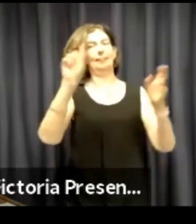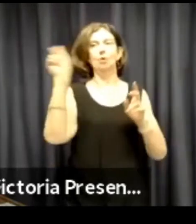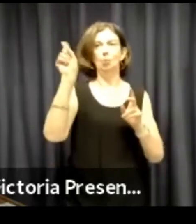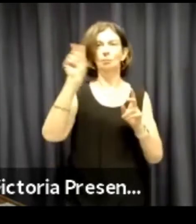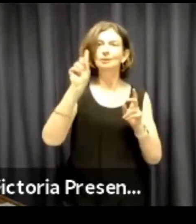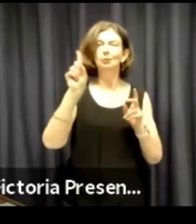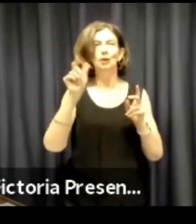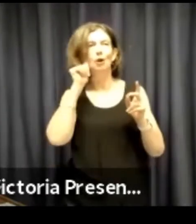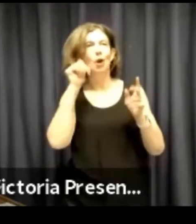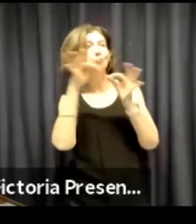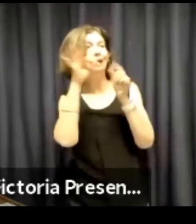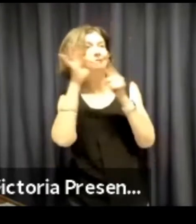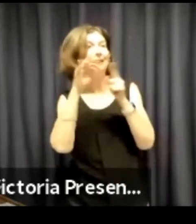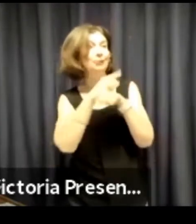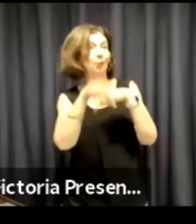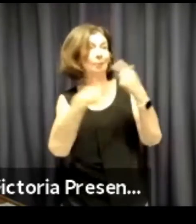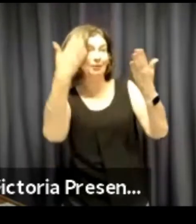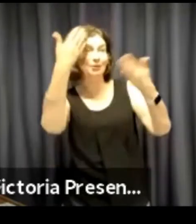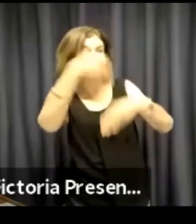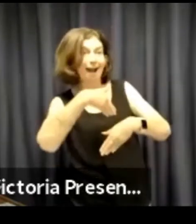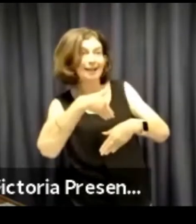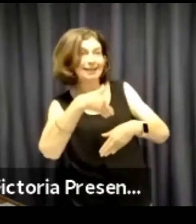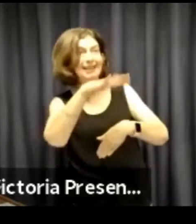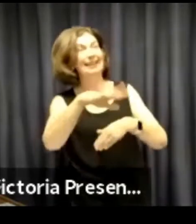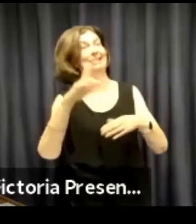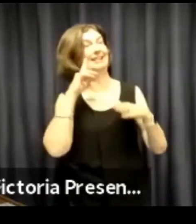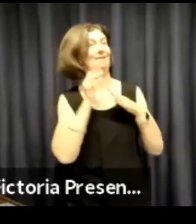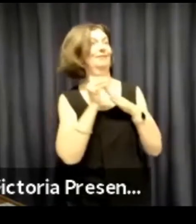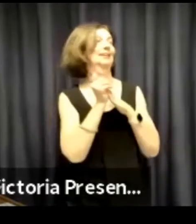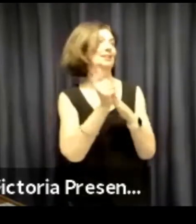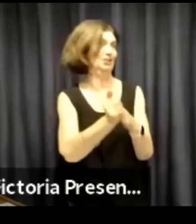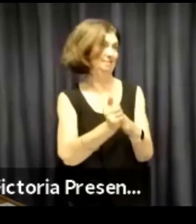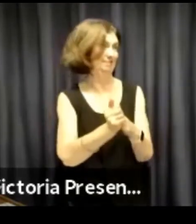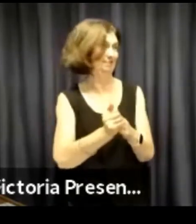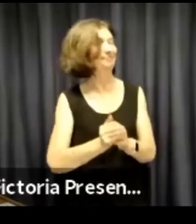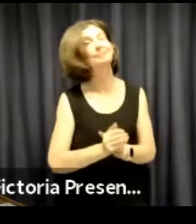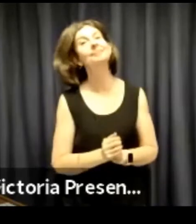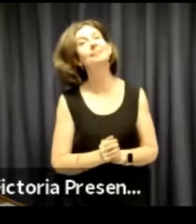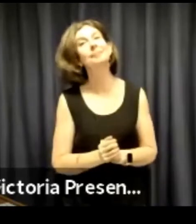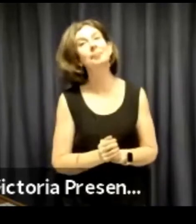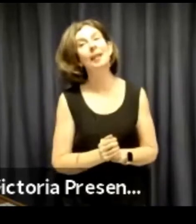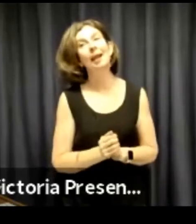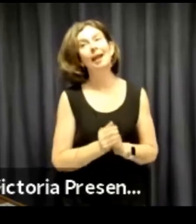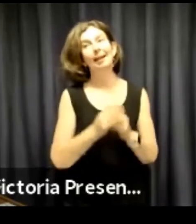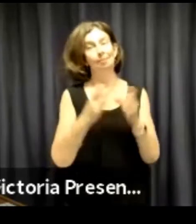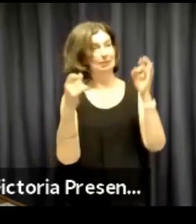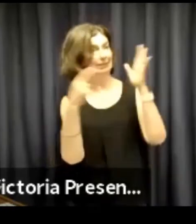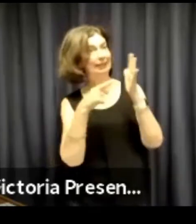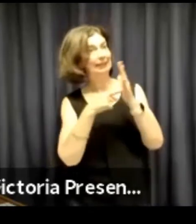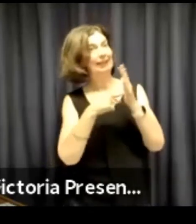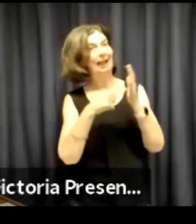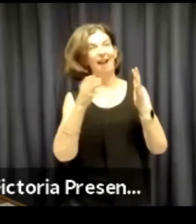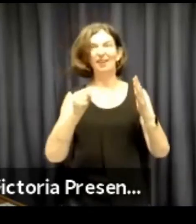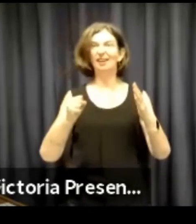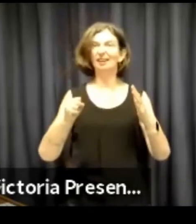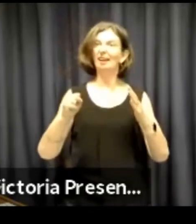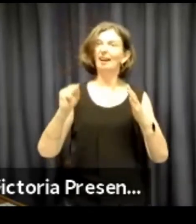One of the big hot topics at the moment, which Brent Phillips will be talking about later tonight as our guest speaker, is Deaf